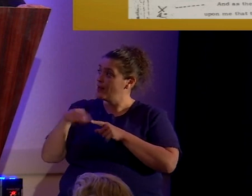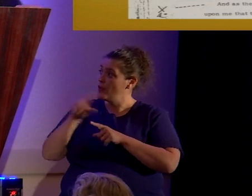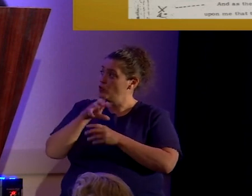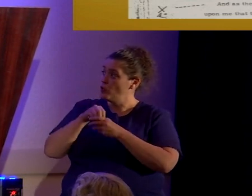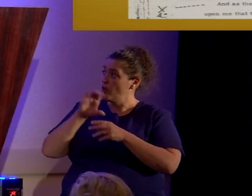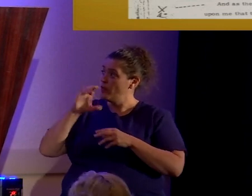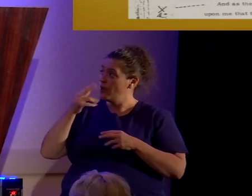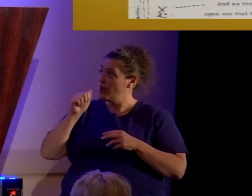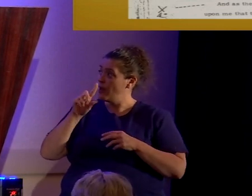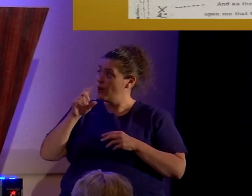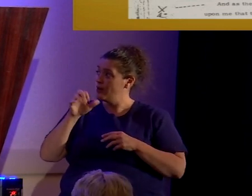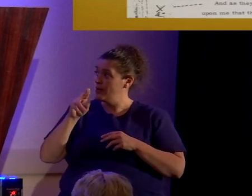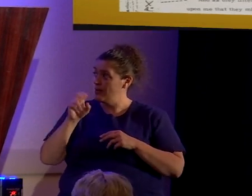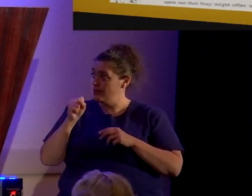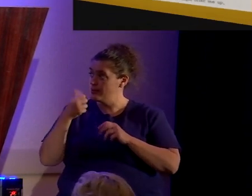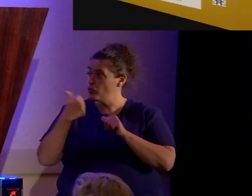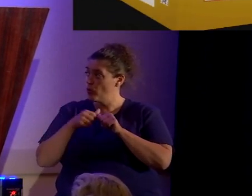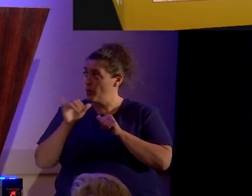that.